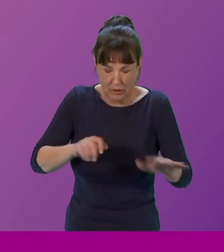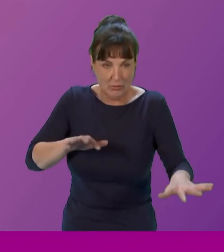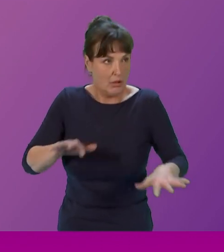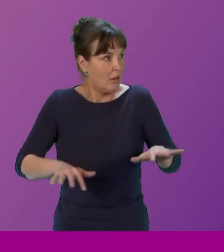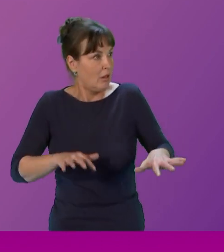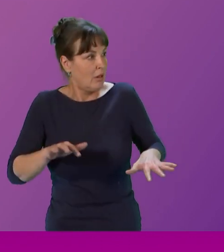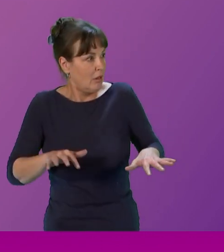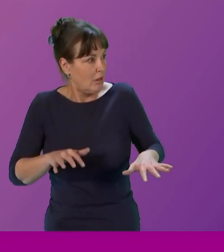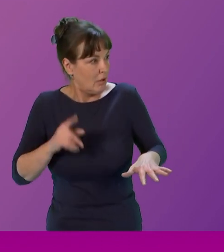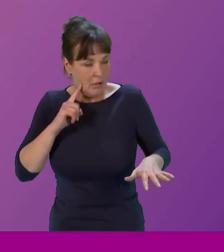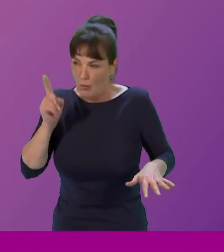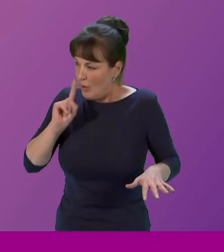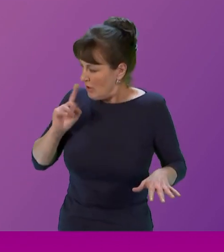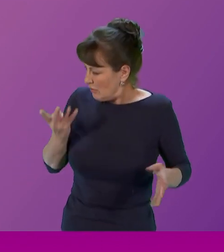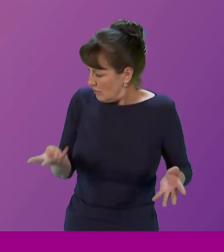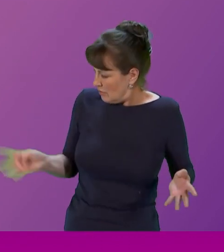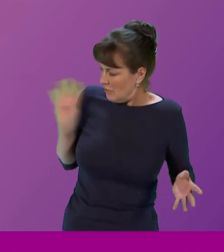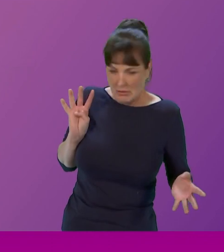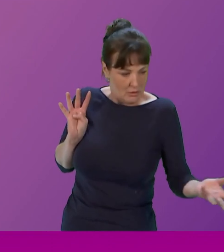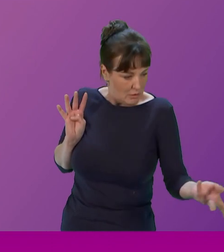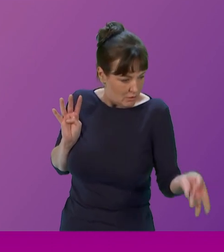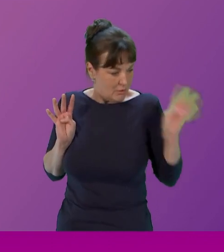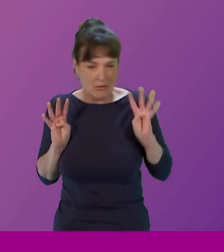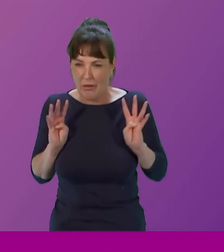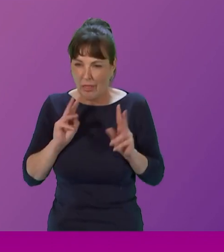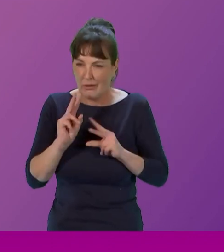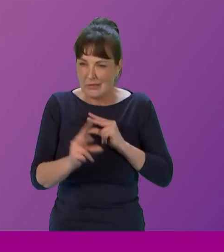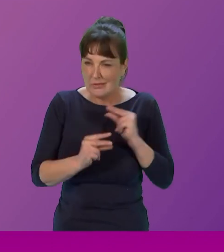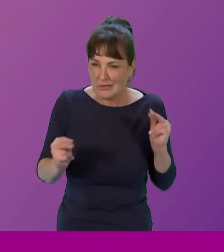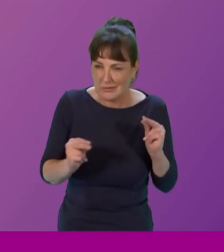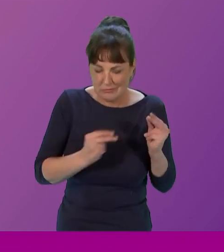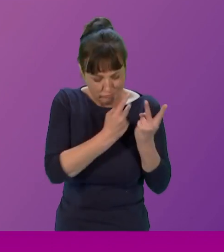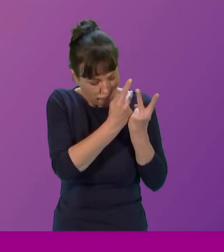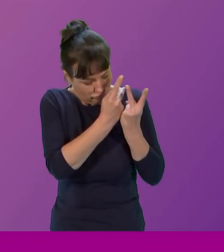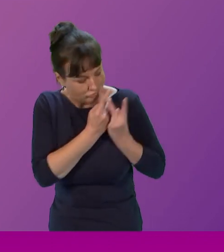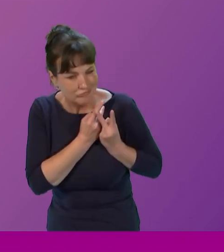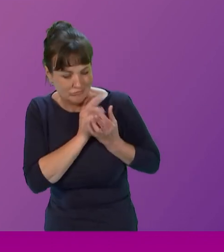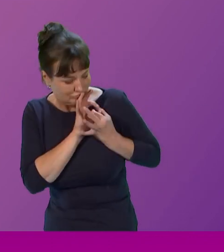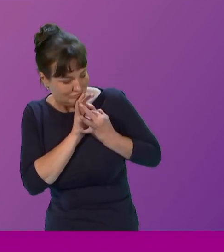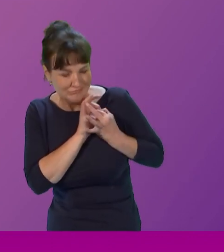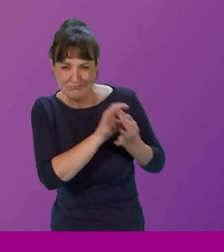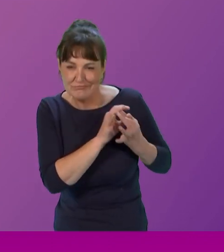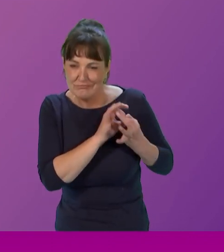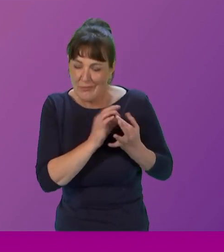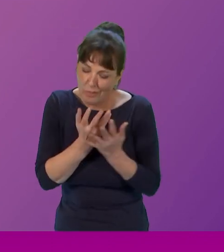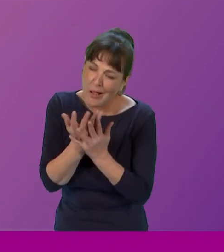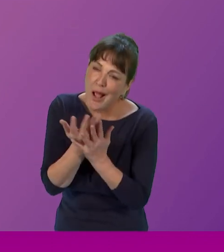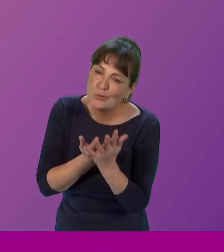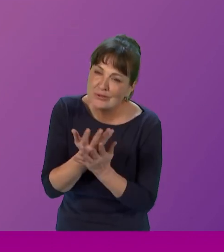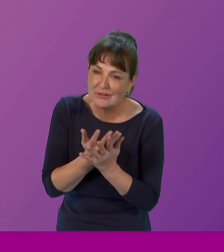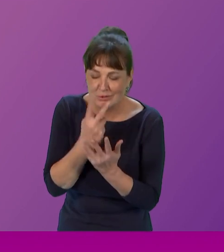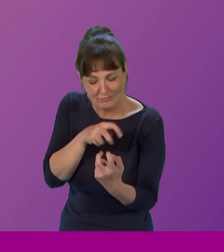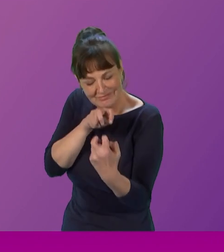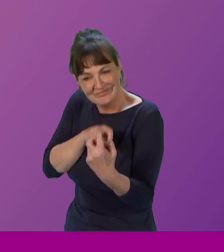side. The nurses who cared for me. The counsellors who came and had a chat with me. The consultants